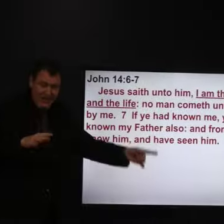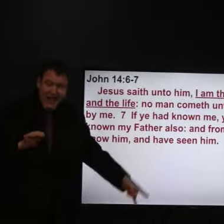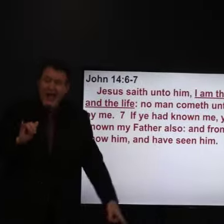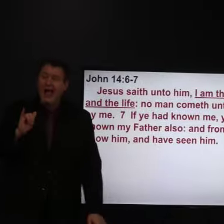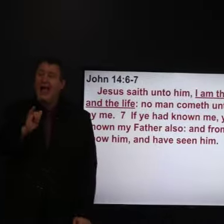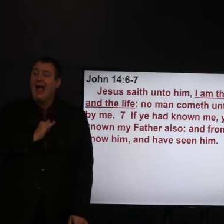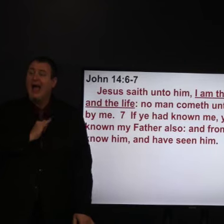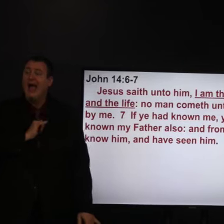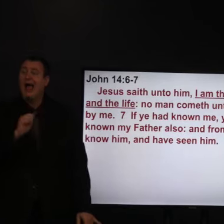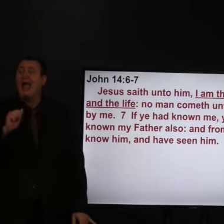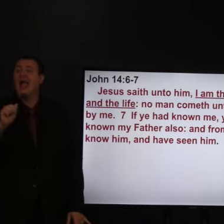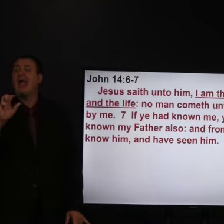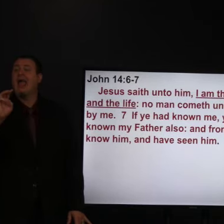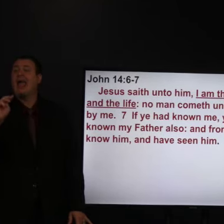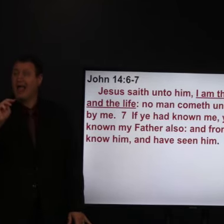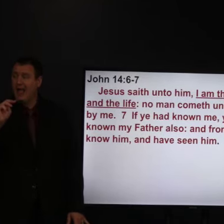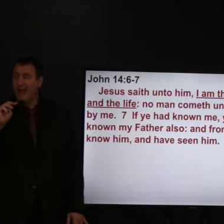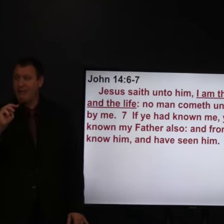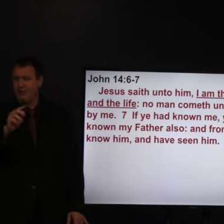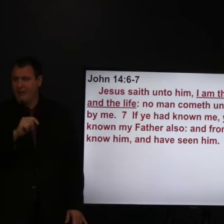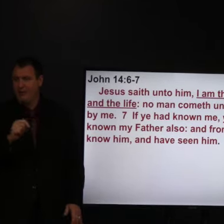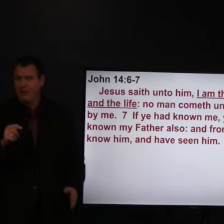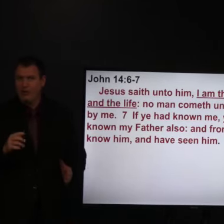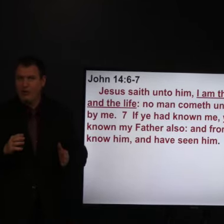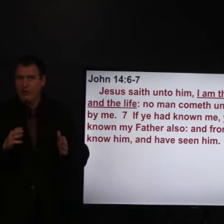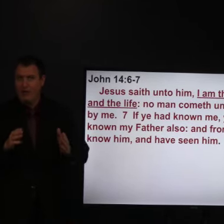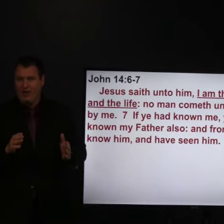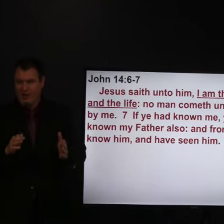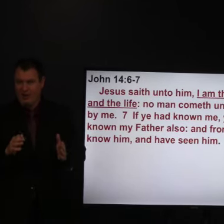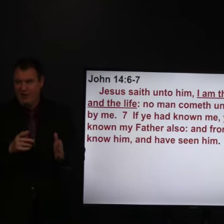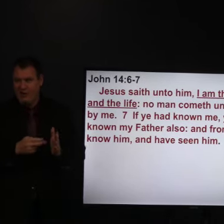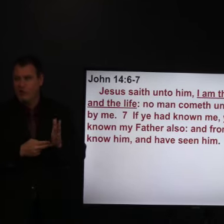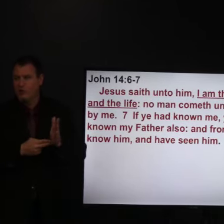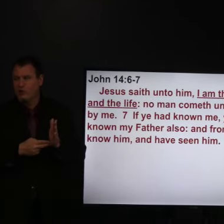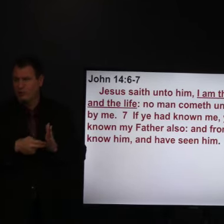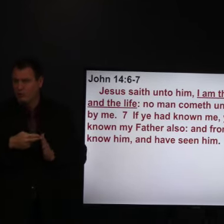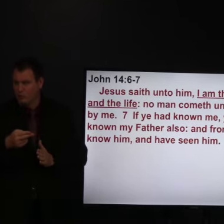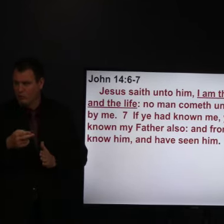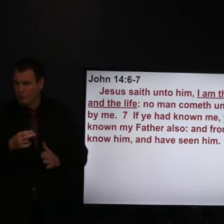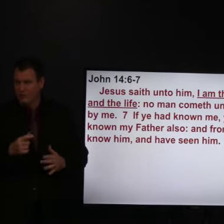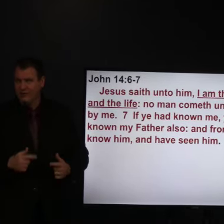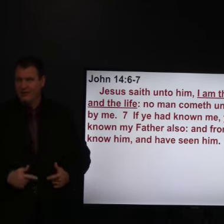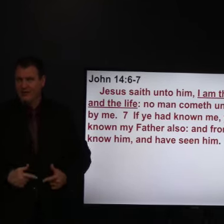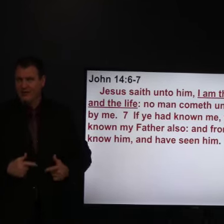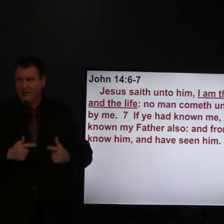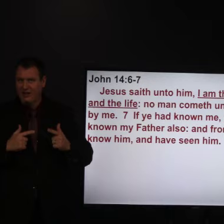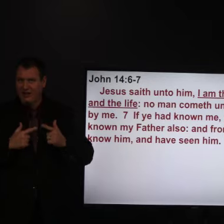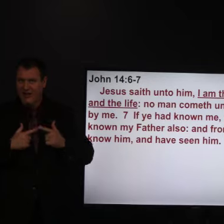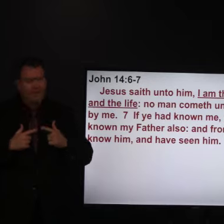Jesus said unto him, I am the way, the truth, and the life.